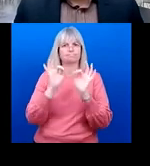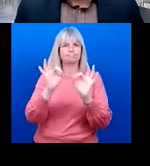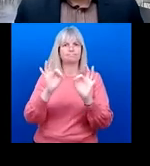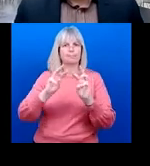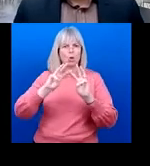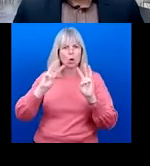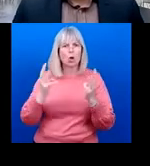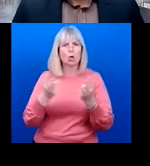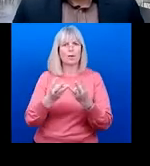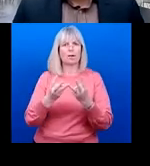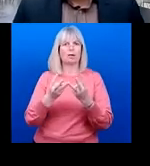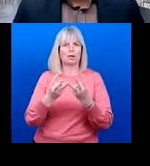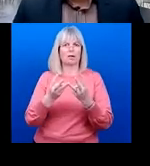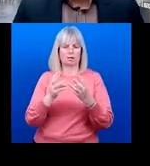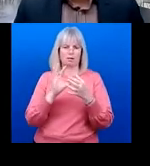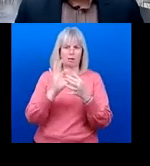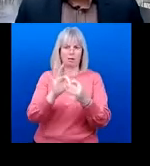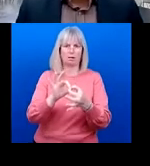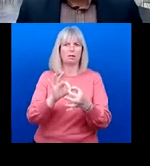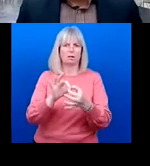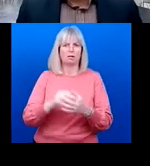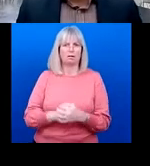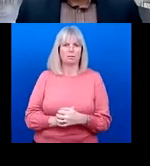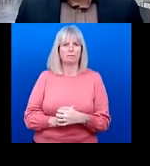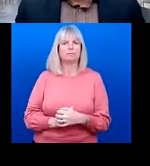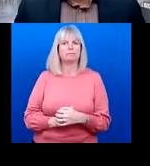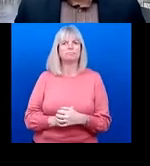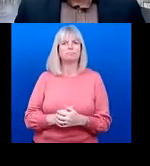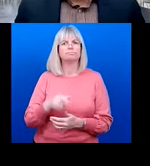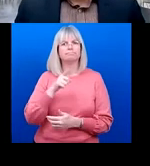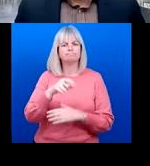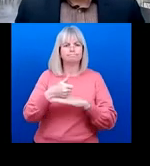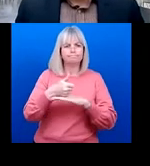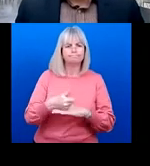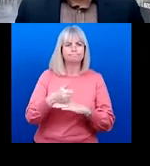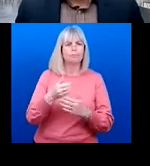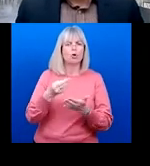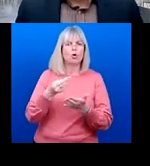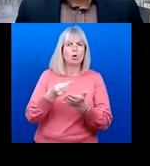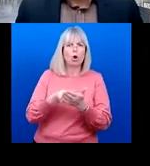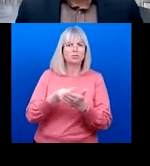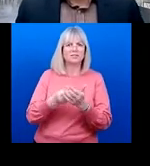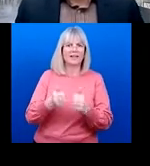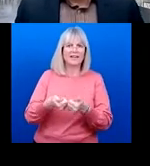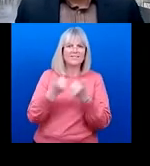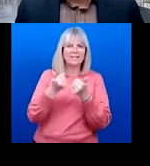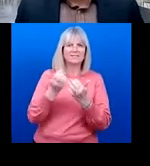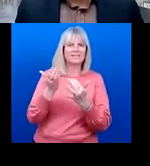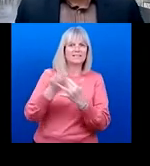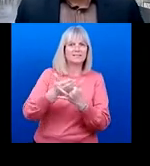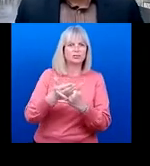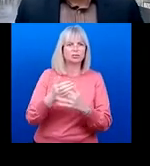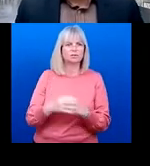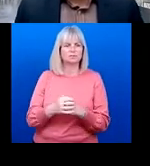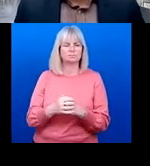for a number of reasons. Alakos The first reason being that they're grounded on cost effective interventions and, in fact, some of the most cost